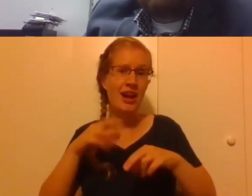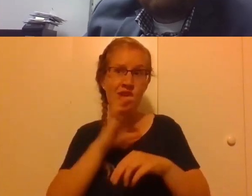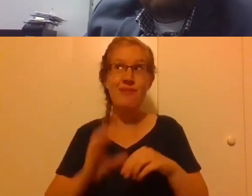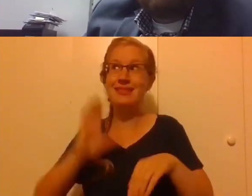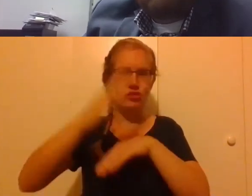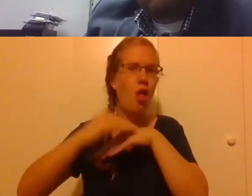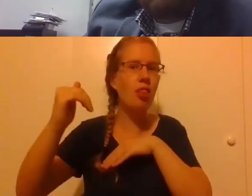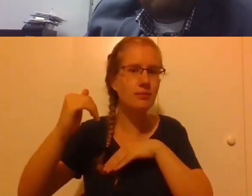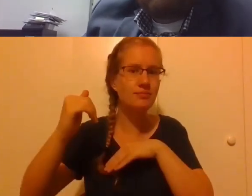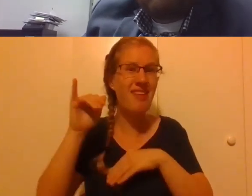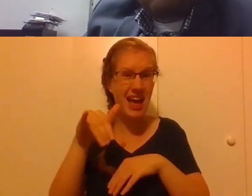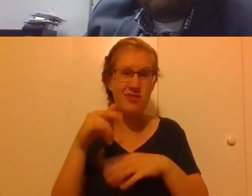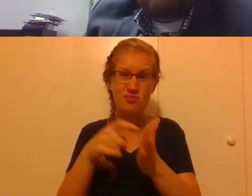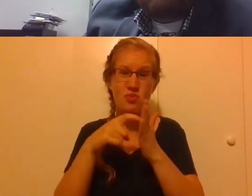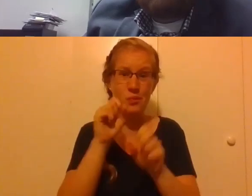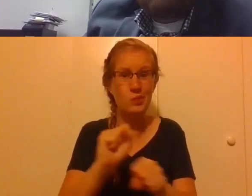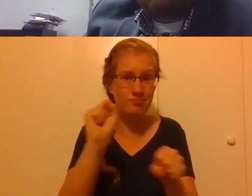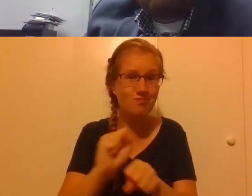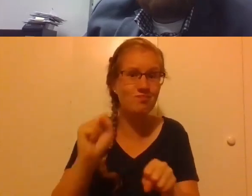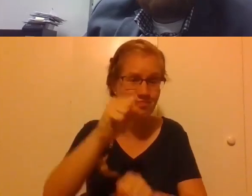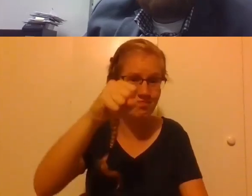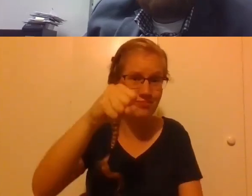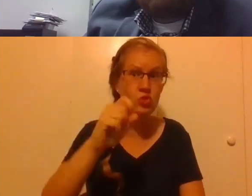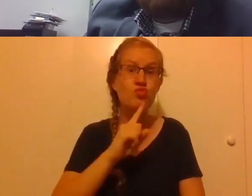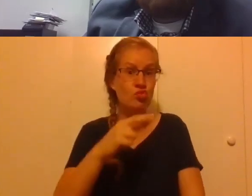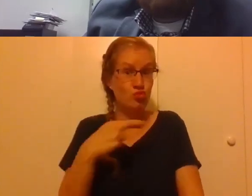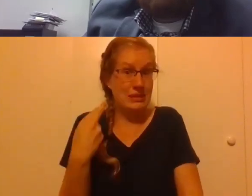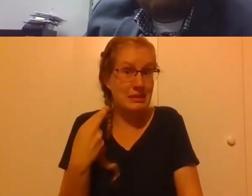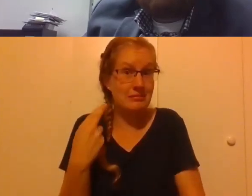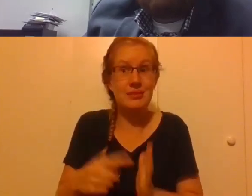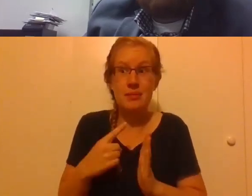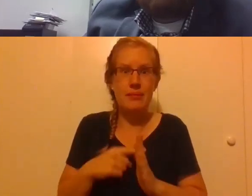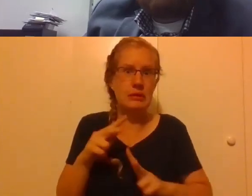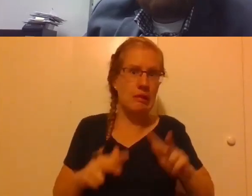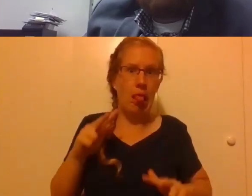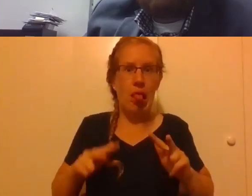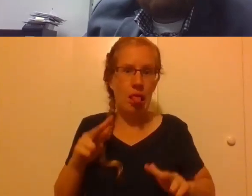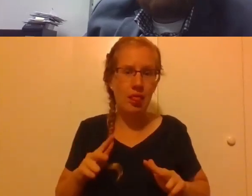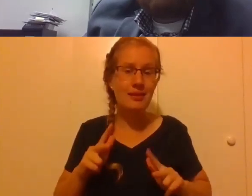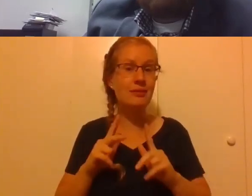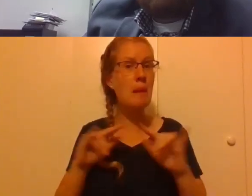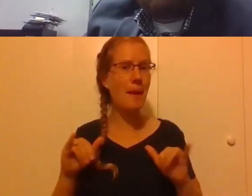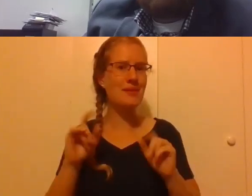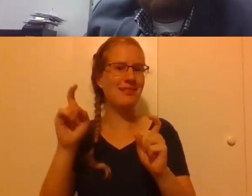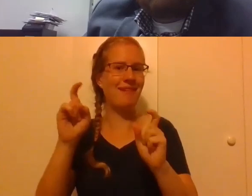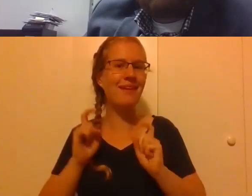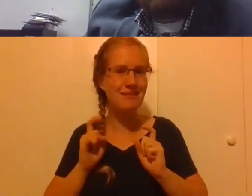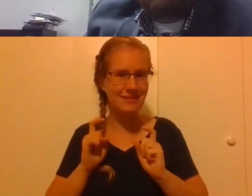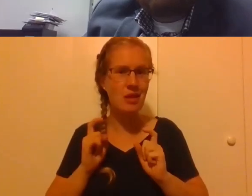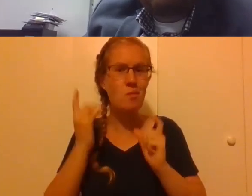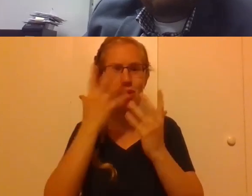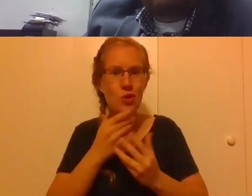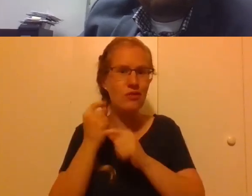And that's hard work and it's risky and sometimes it's clumsy, but that's a gift. That's part of the beauty of the